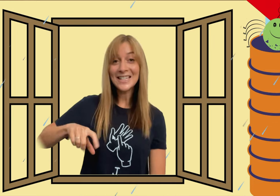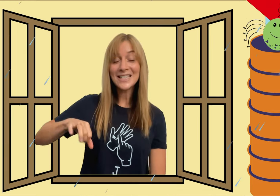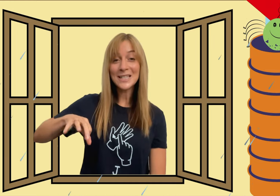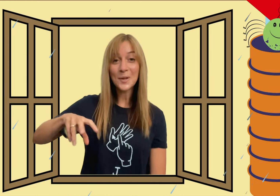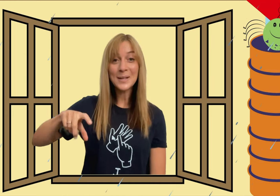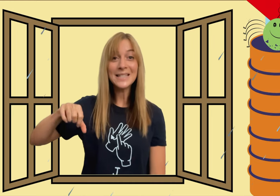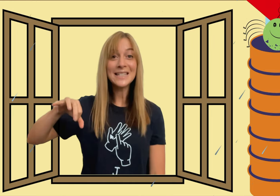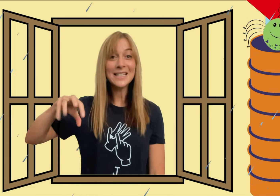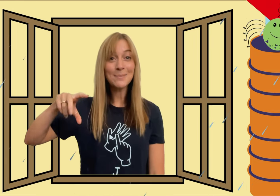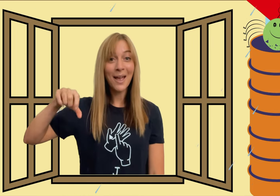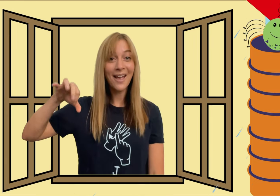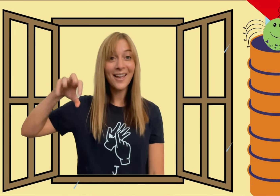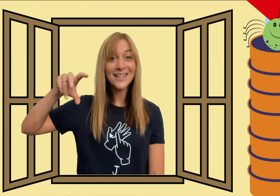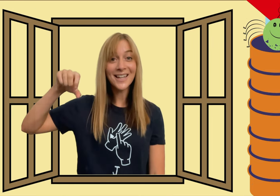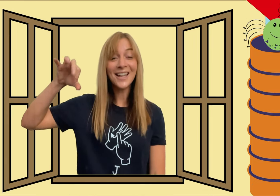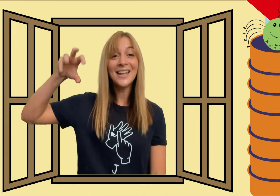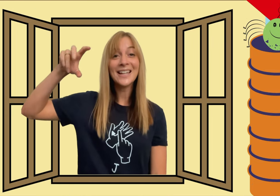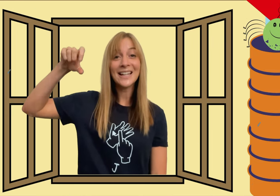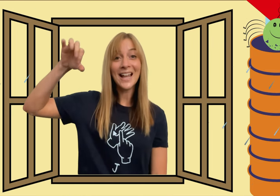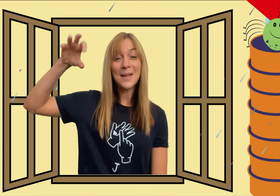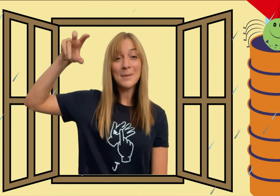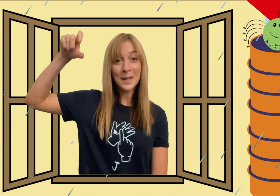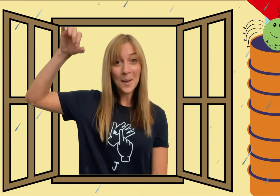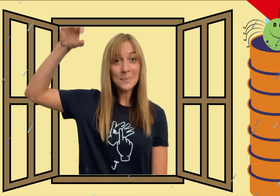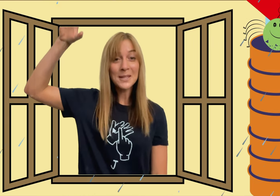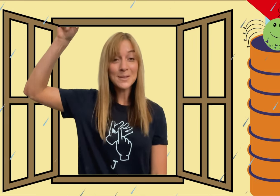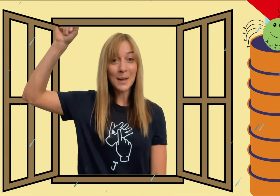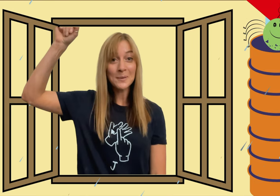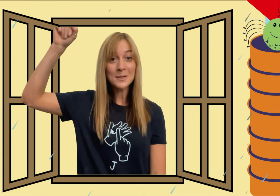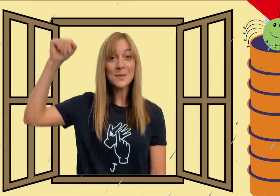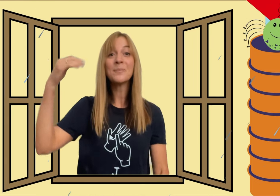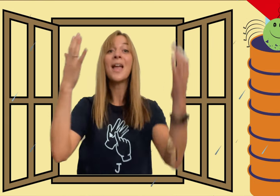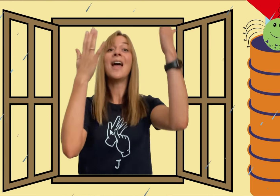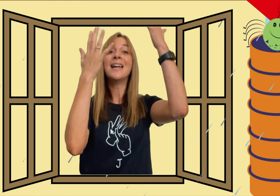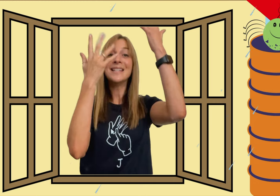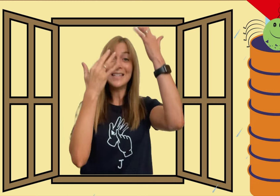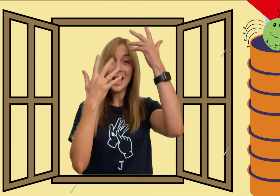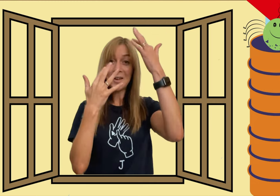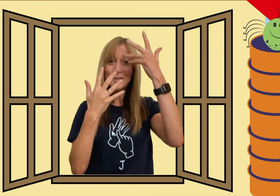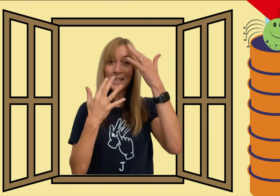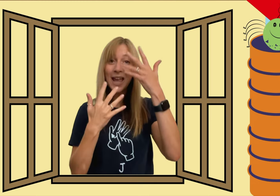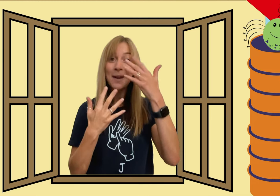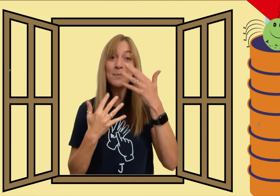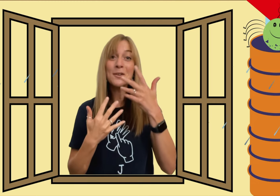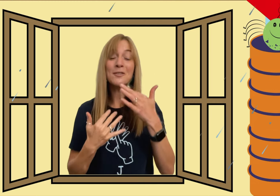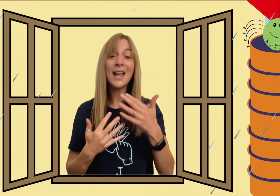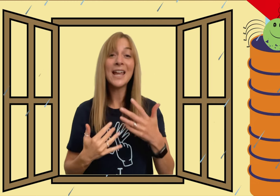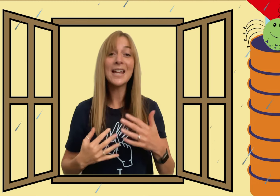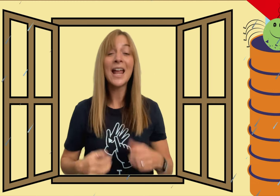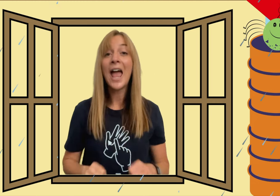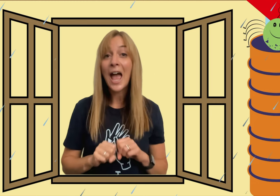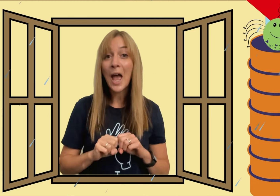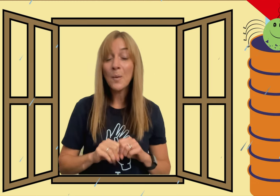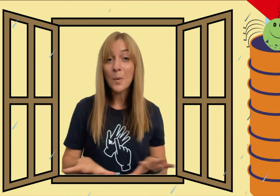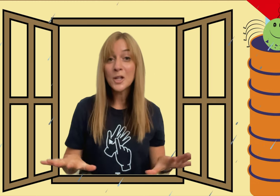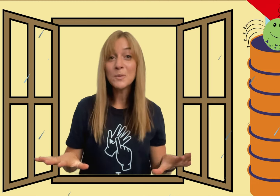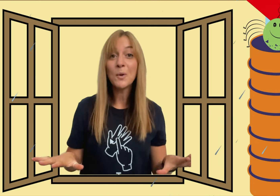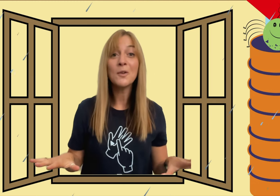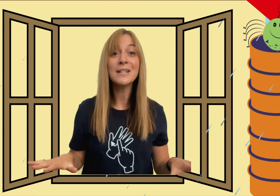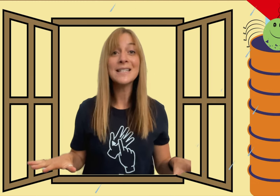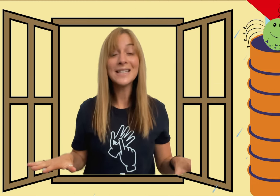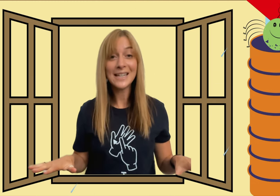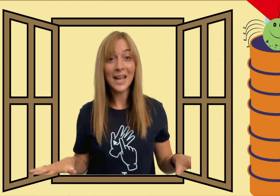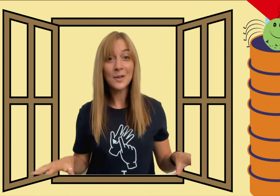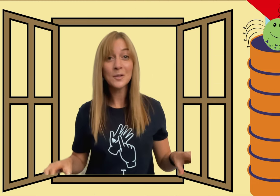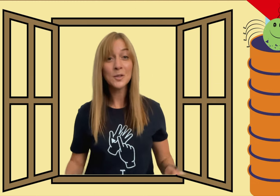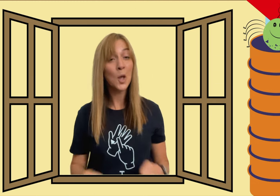Wincy Wincy Spider climbed up the spout Down came the rain and washed